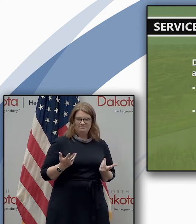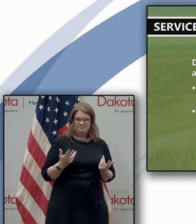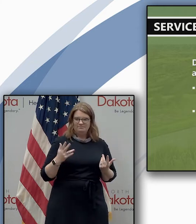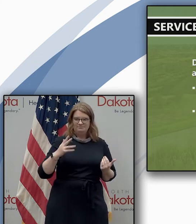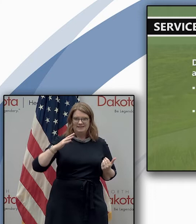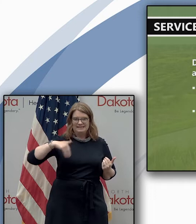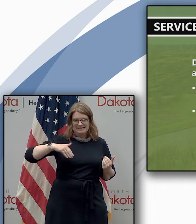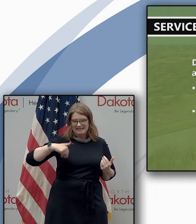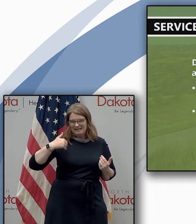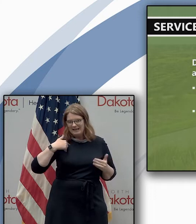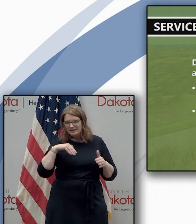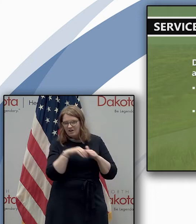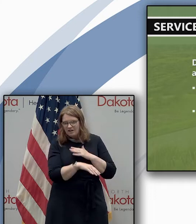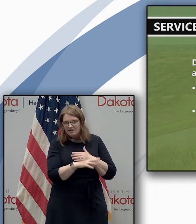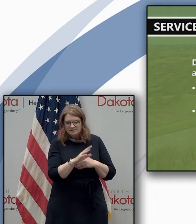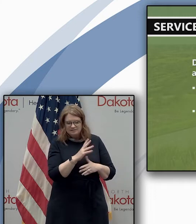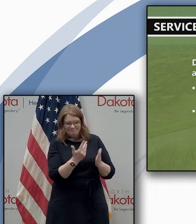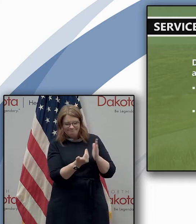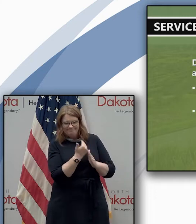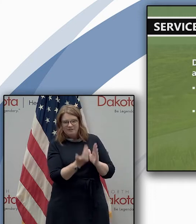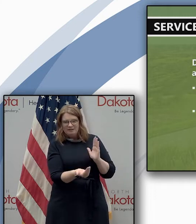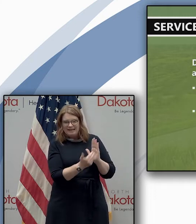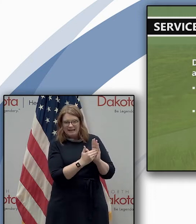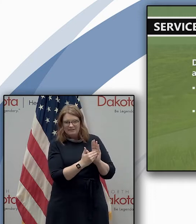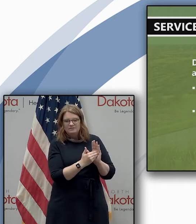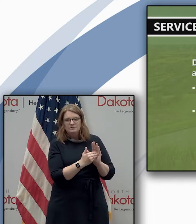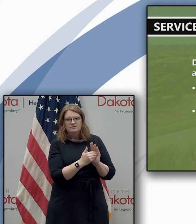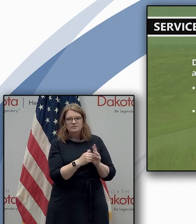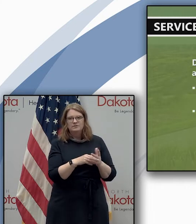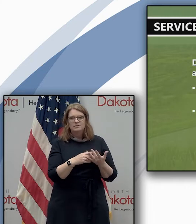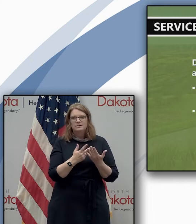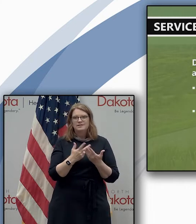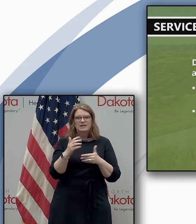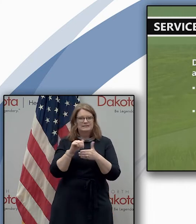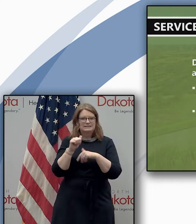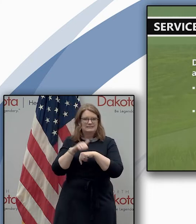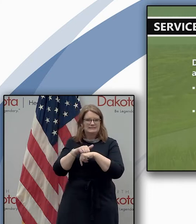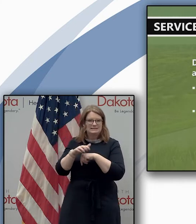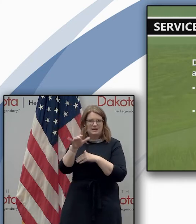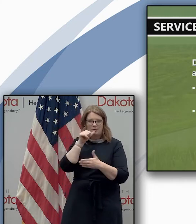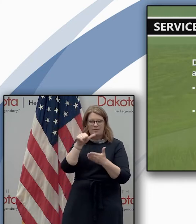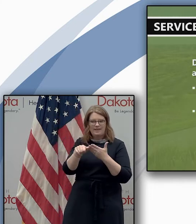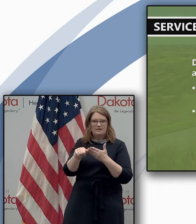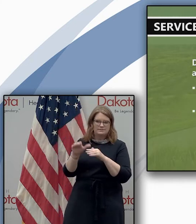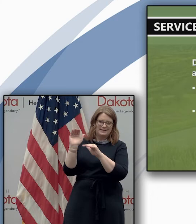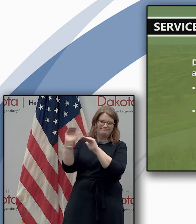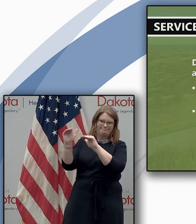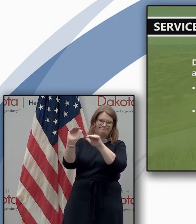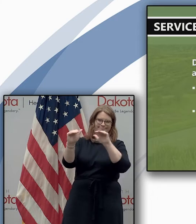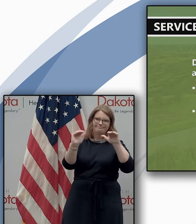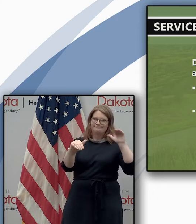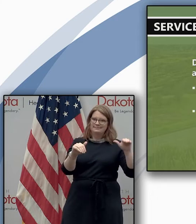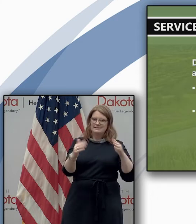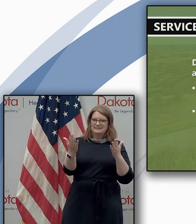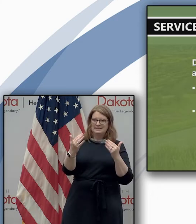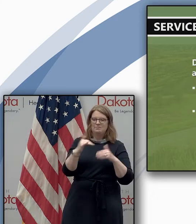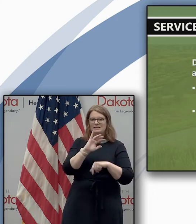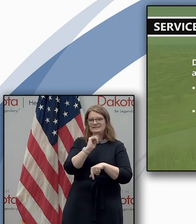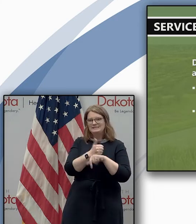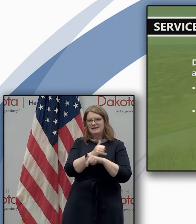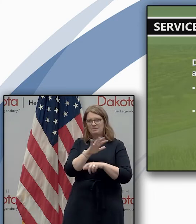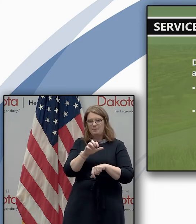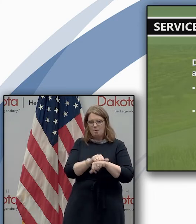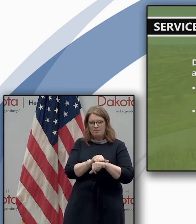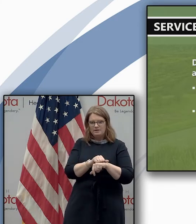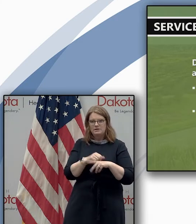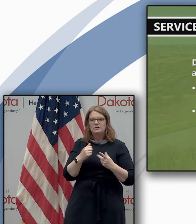had those renewed and they are notifying them with letters to to let them know now to schedule an appointment and currently